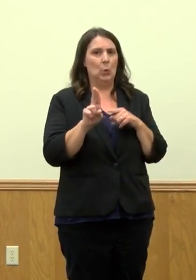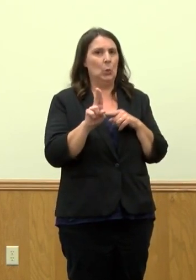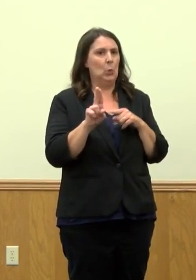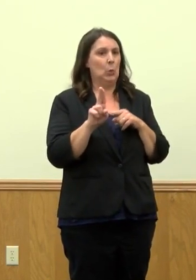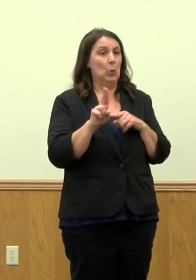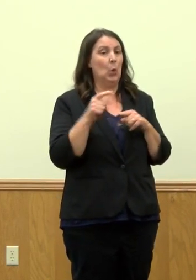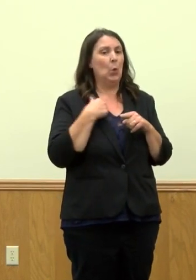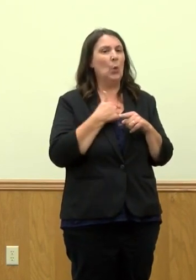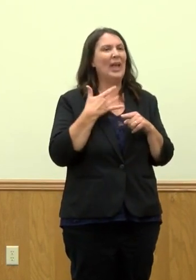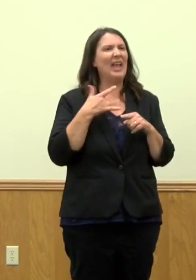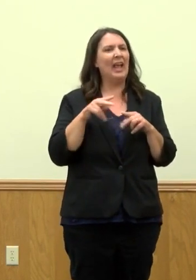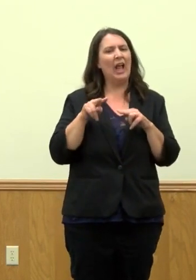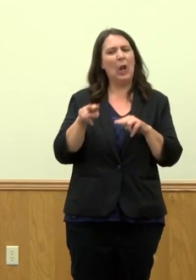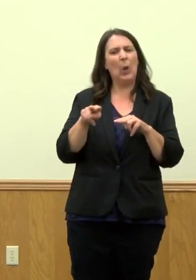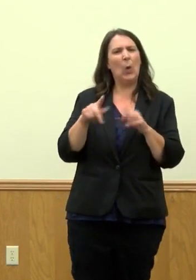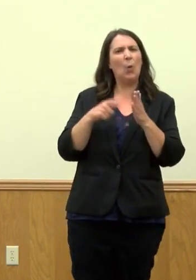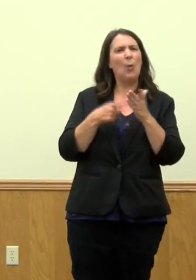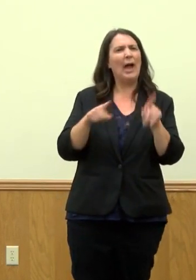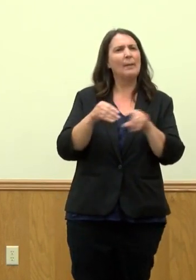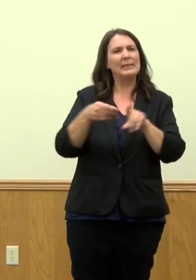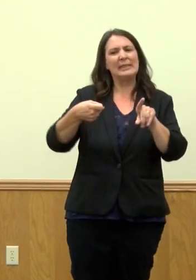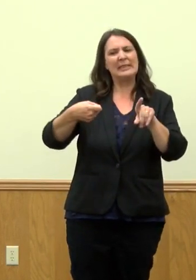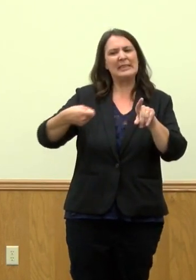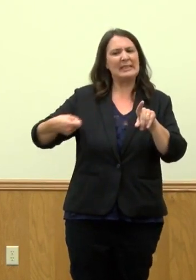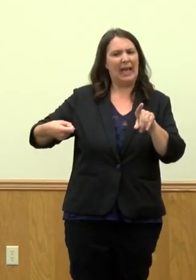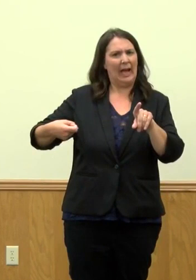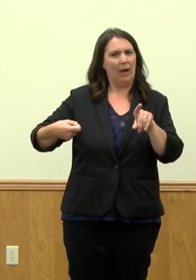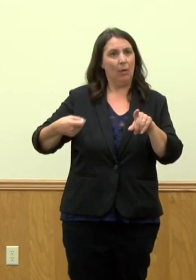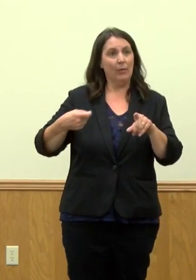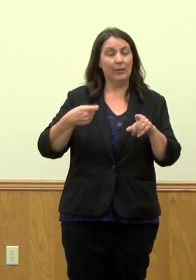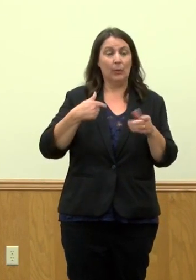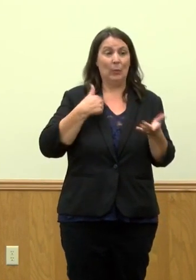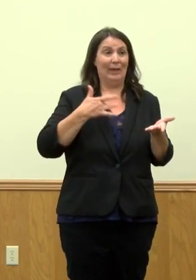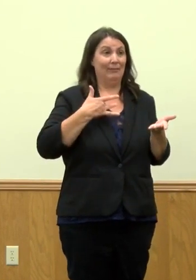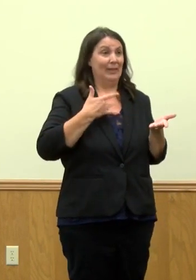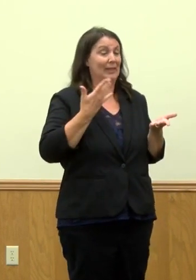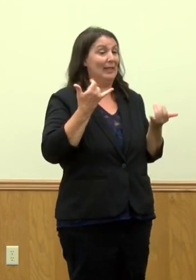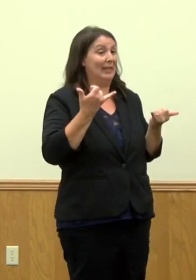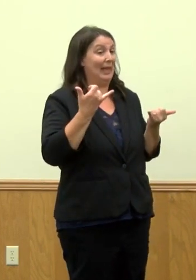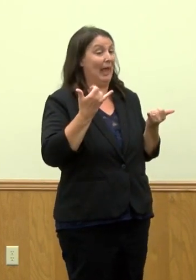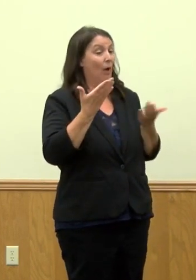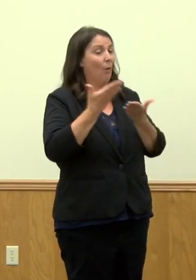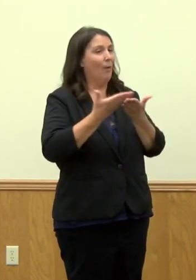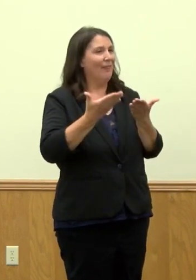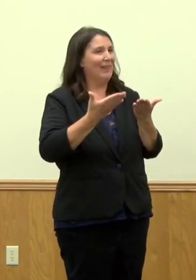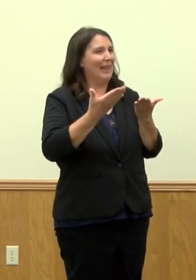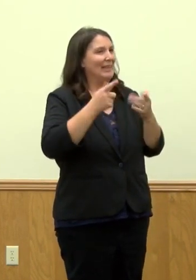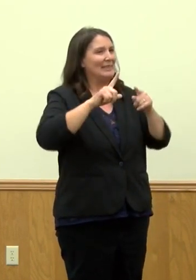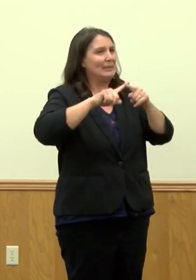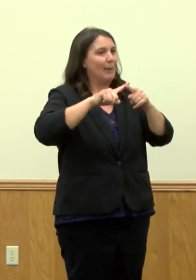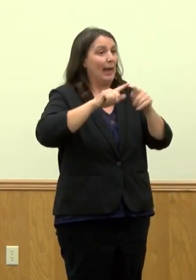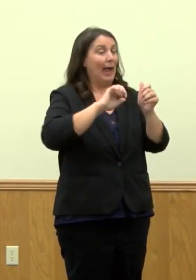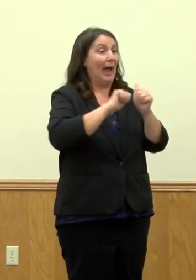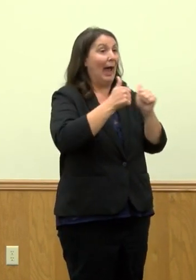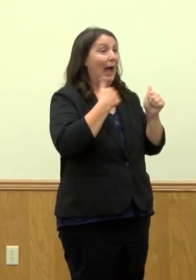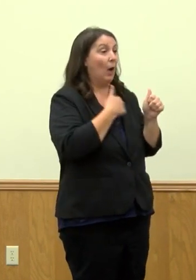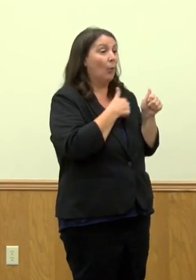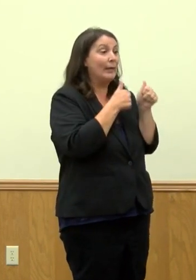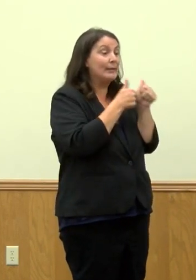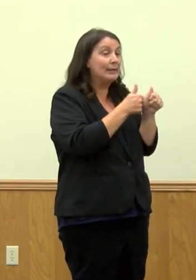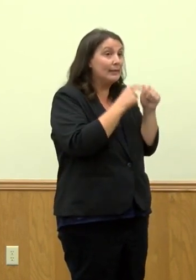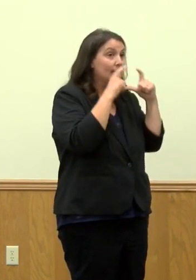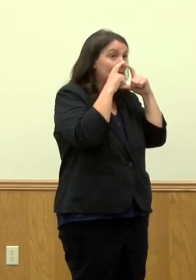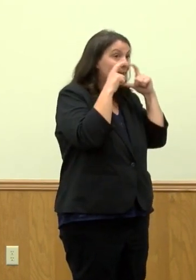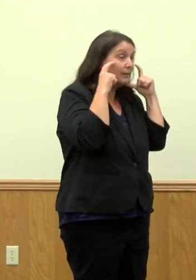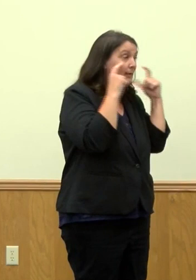predict what our flu season looks like, and I think there's going to be a lot of nuances that come into play. One is how well we adhere to masking,